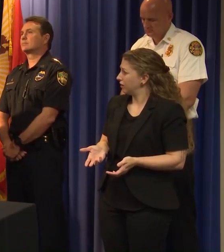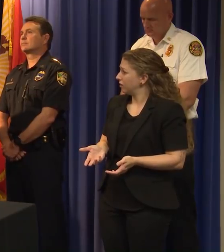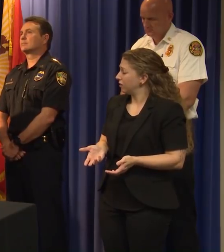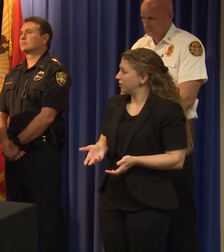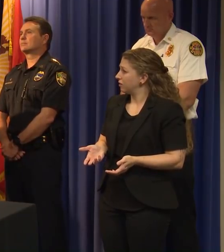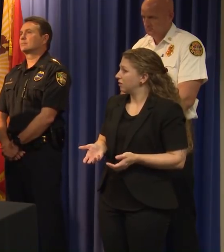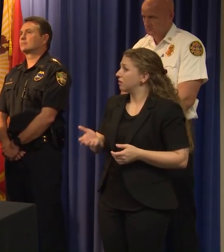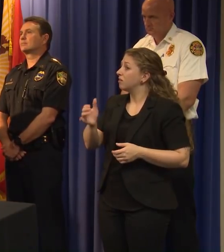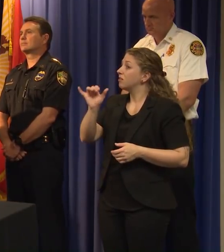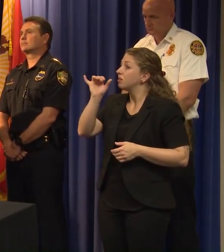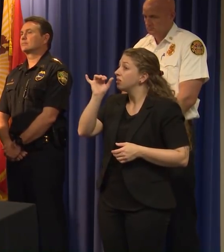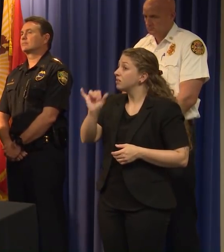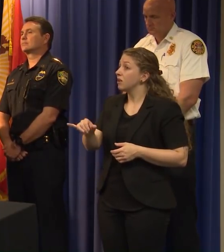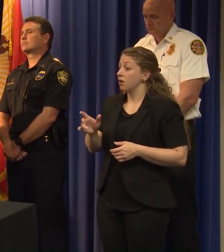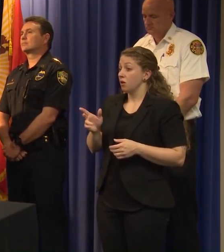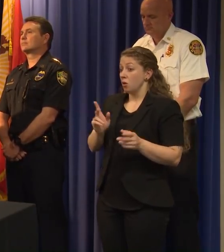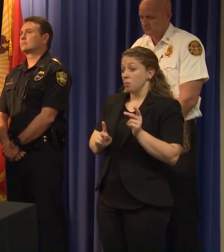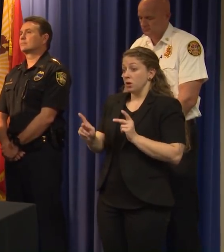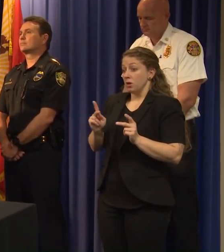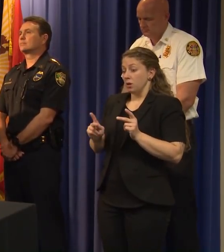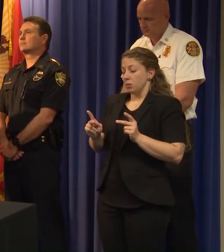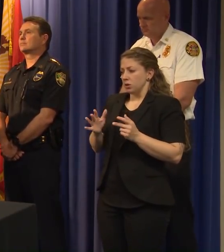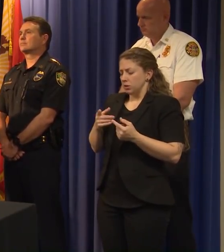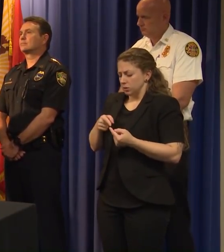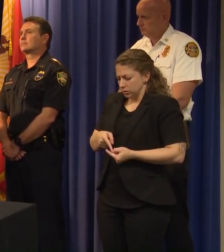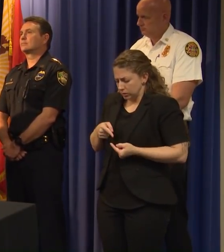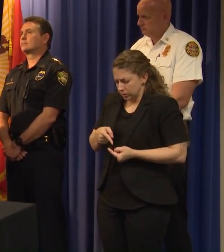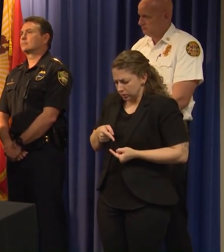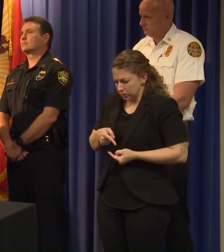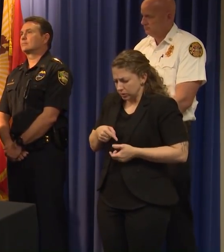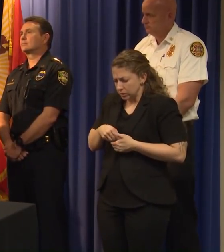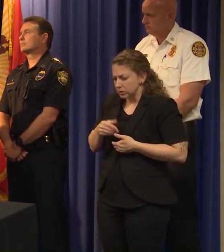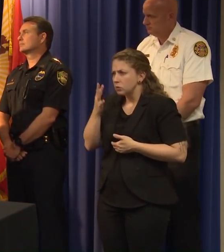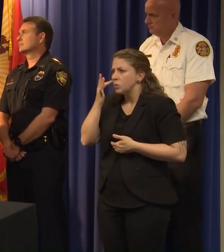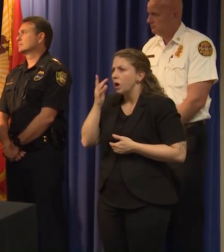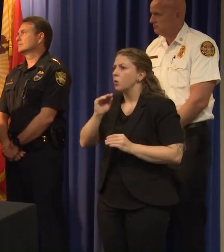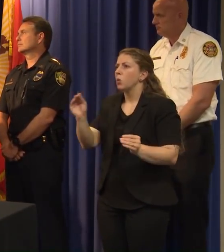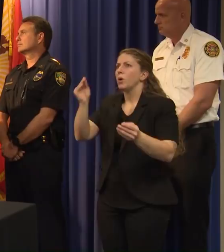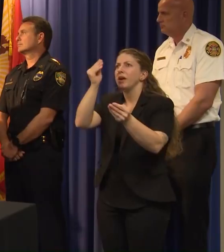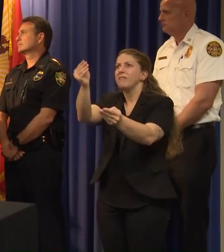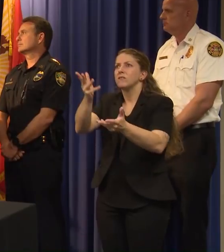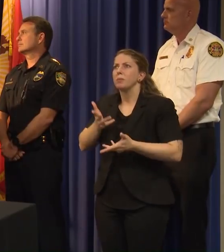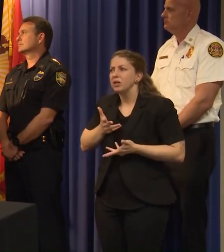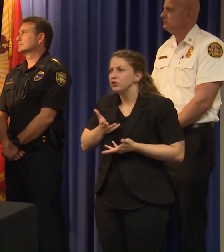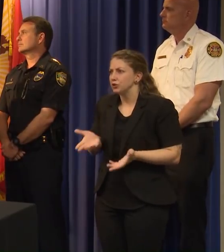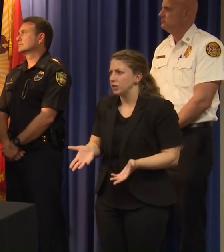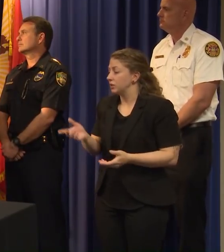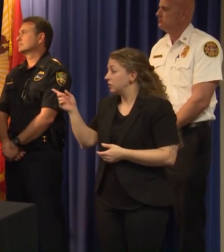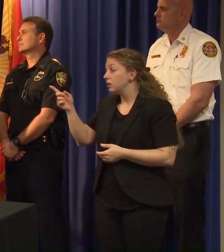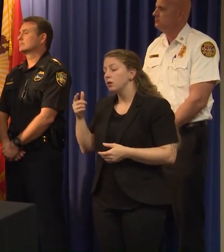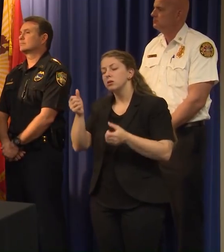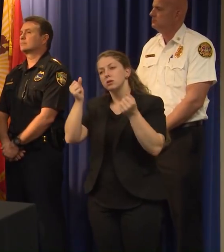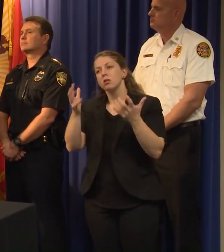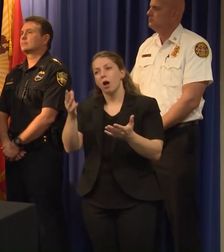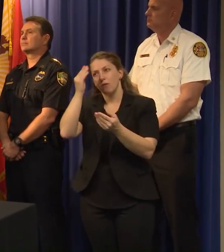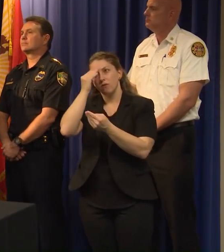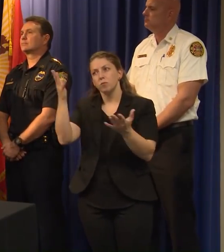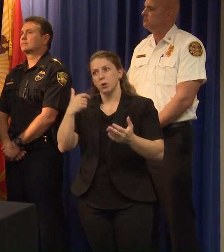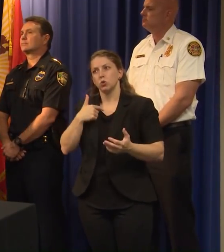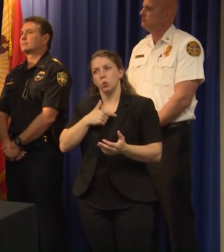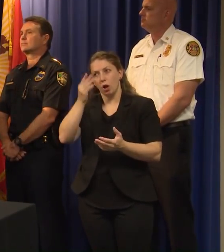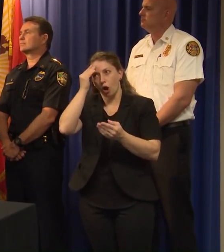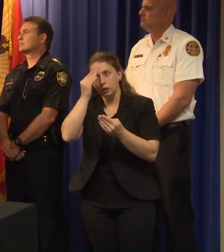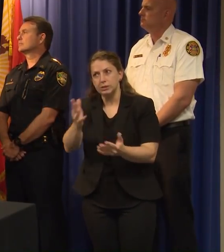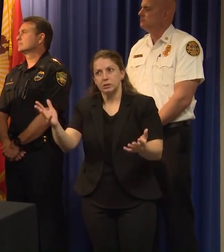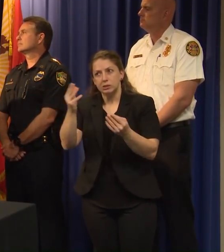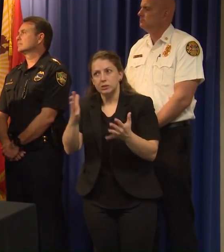The problem that people have is there's no information. Well, there's obviously a lot of information and we're working really hard to share that with the community and with the